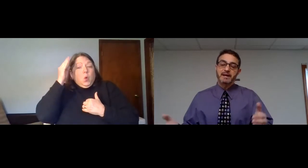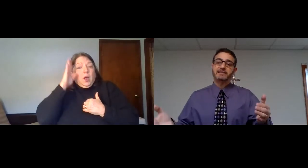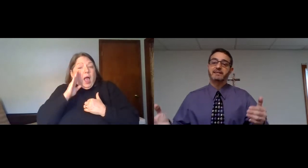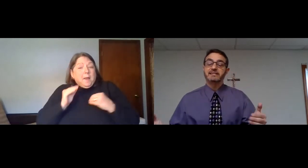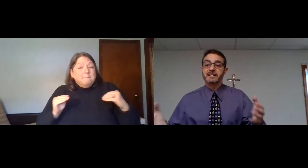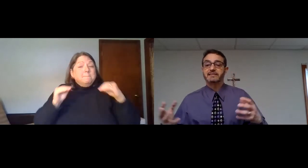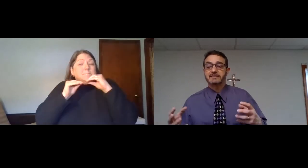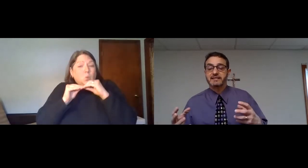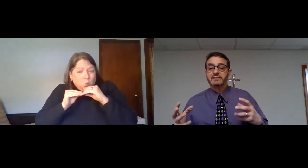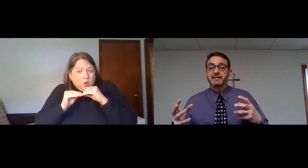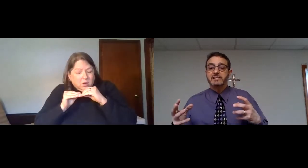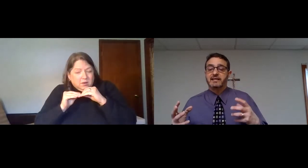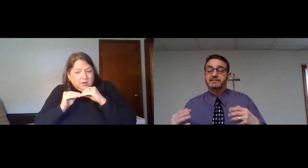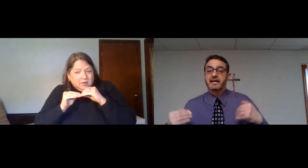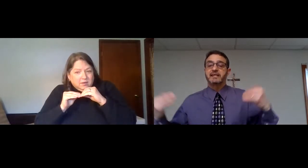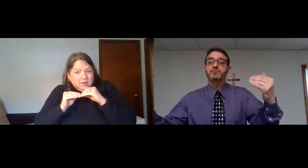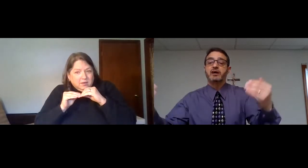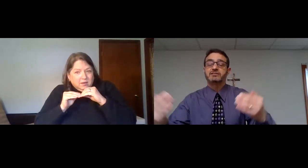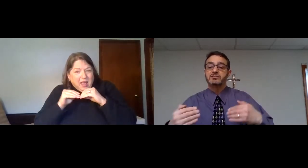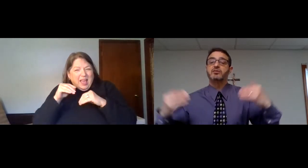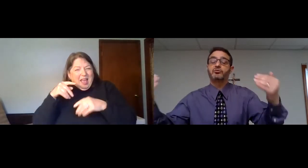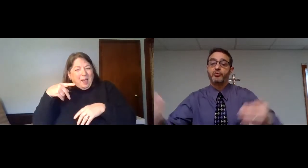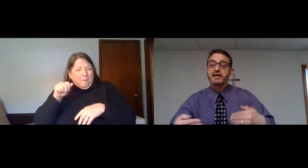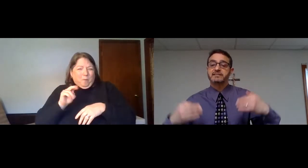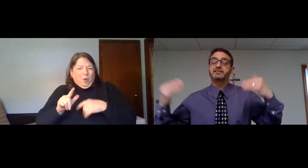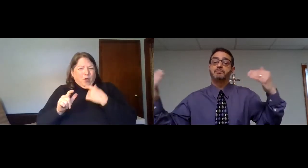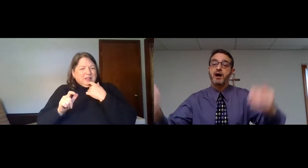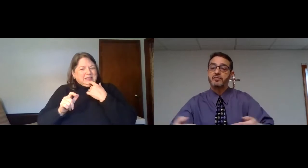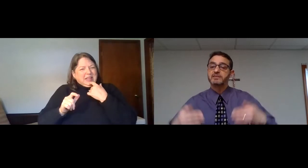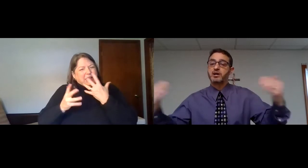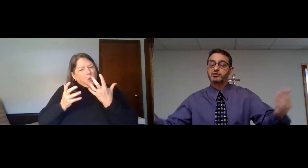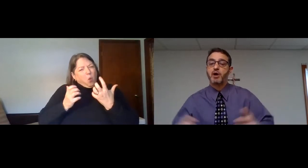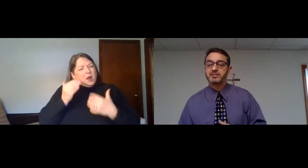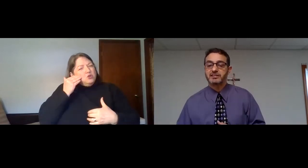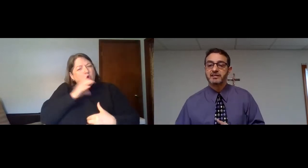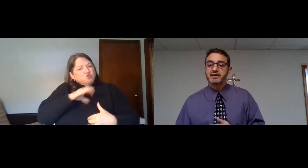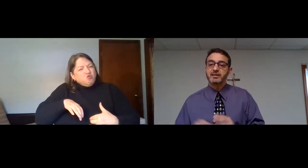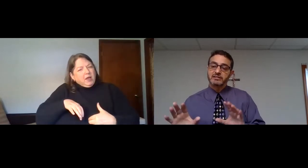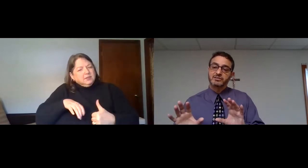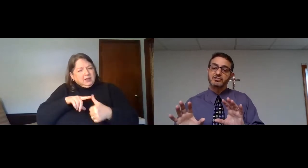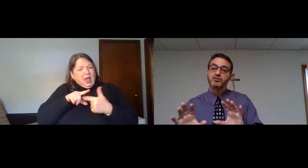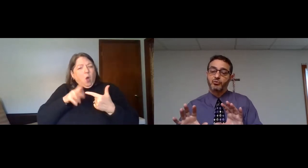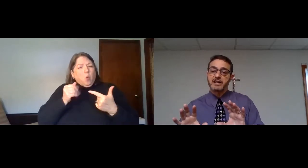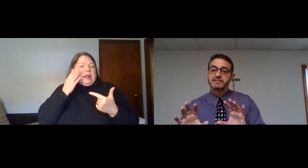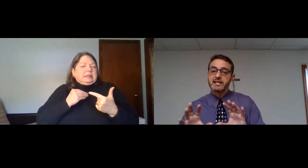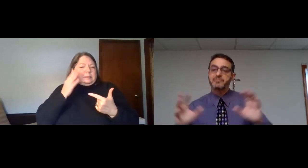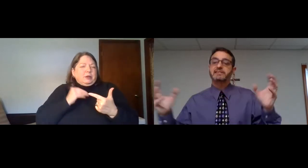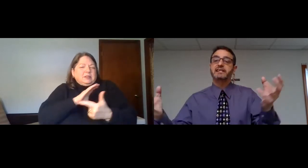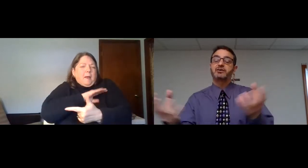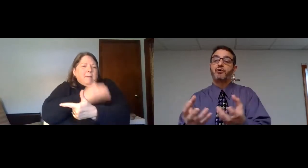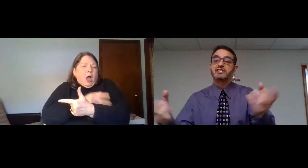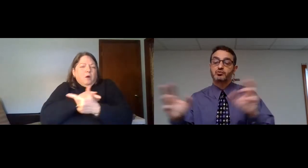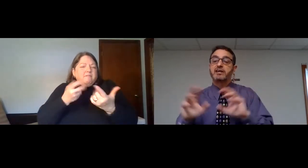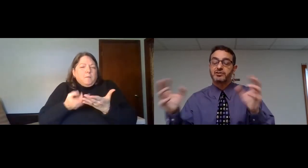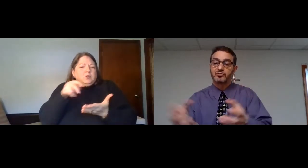He basically says, he says, he says that he wants to know Christ in the power of his resurrection. He wants to know Christ in